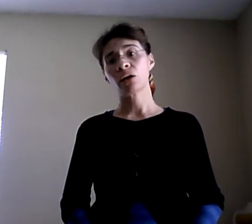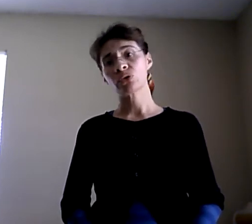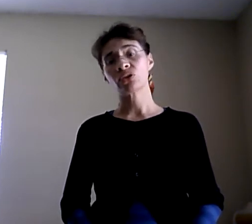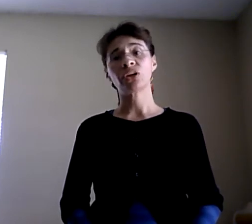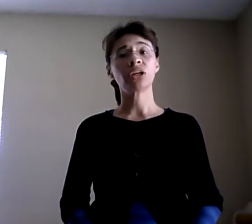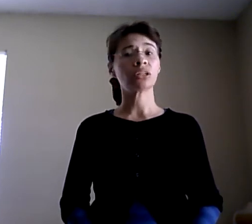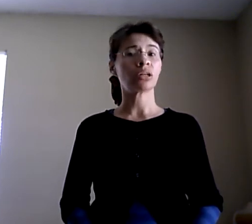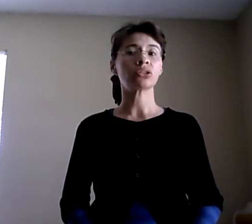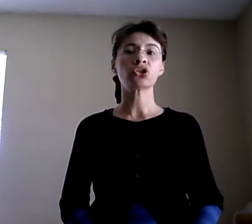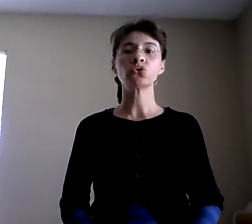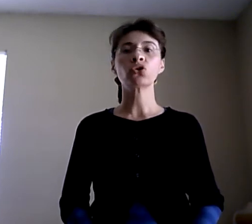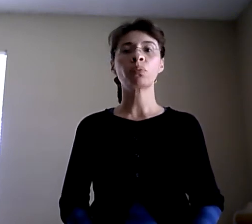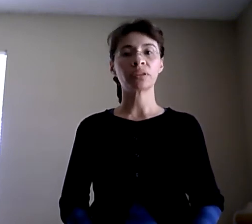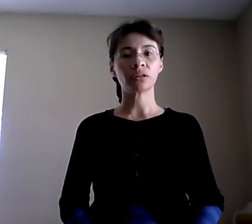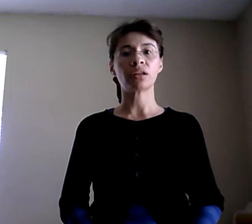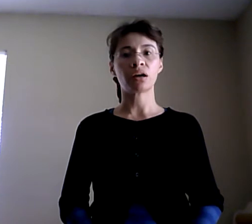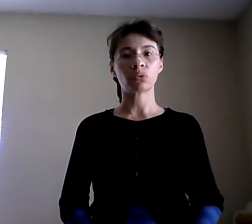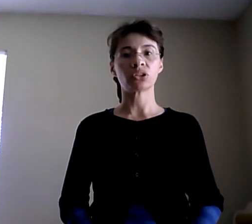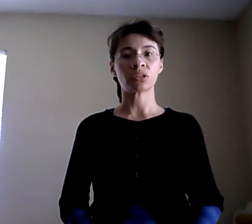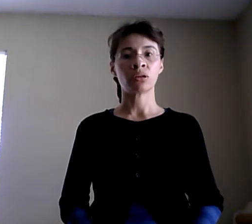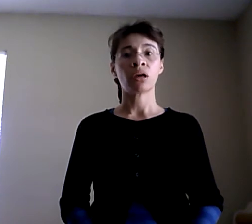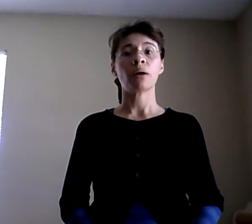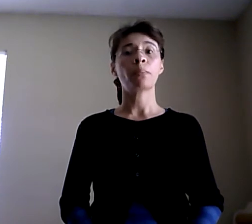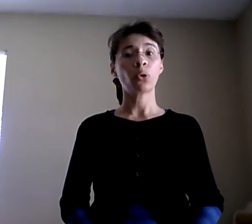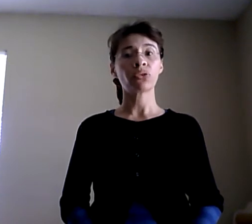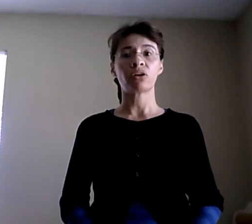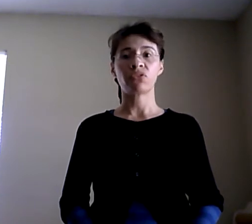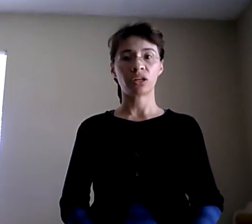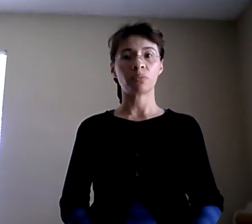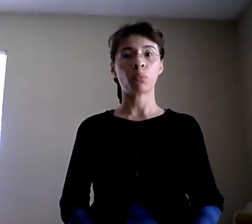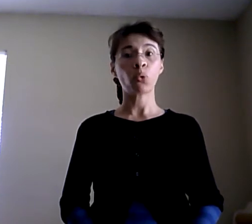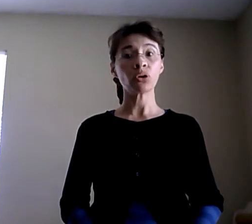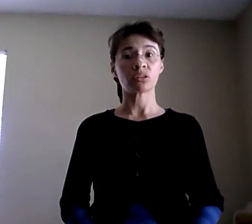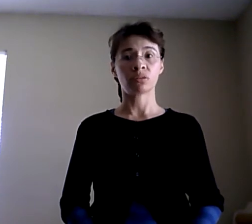language and English are two completely languages. And both are very important.